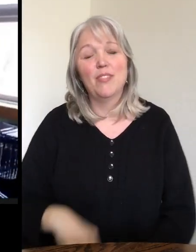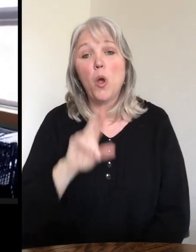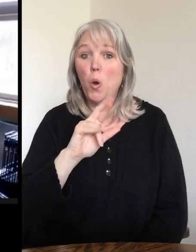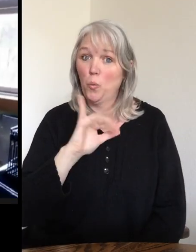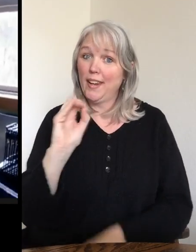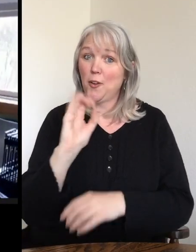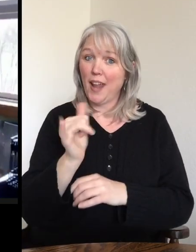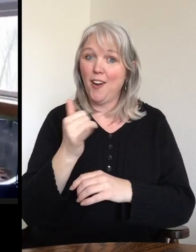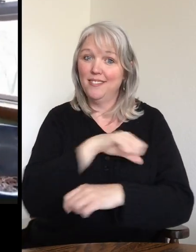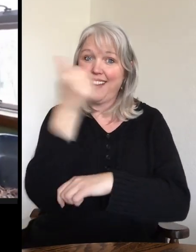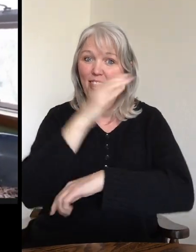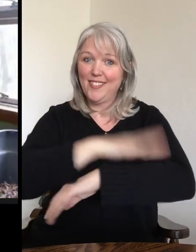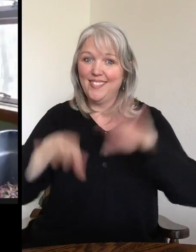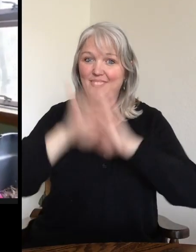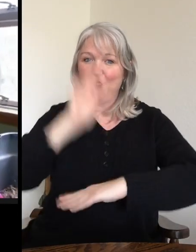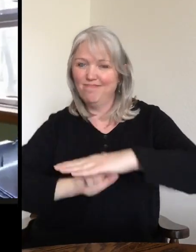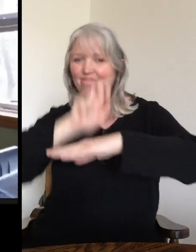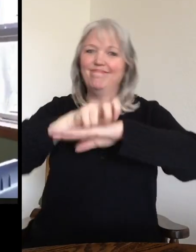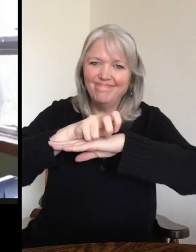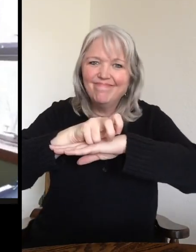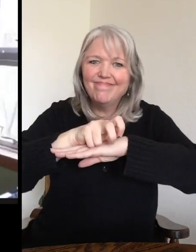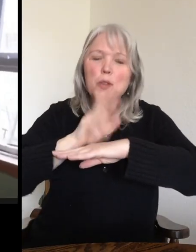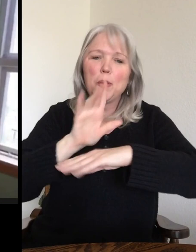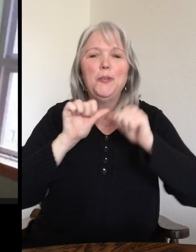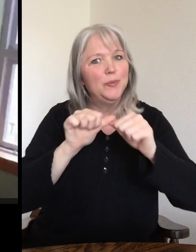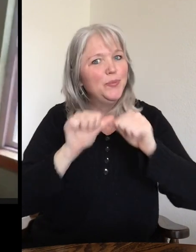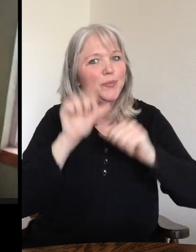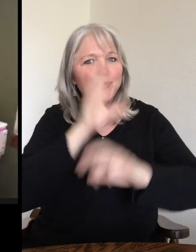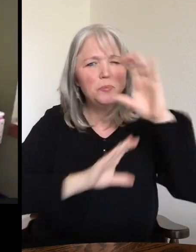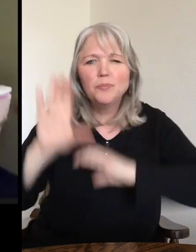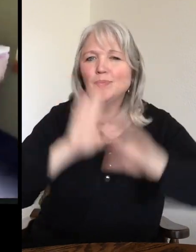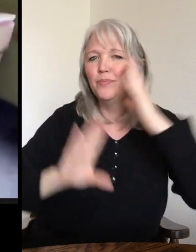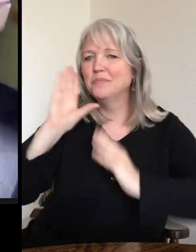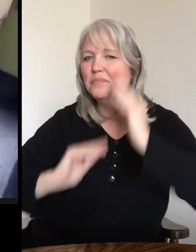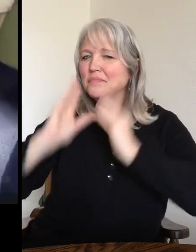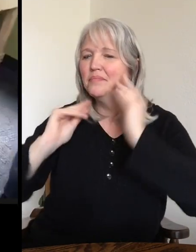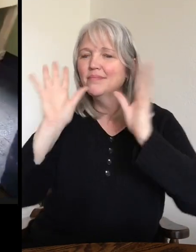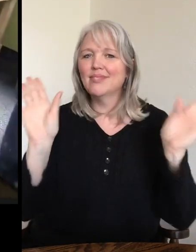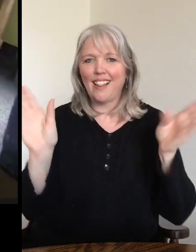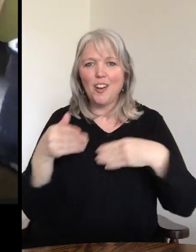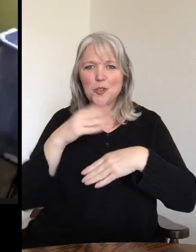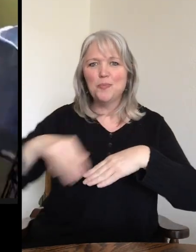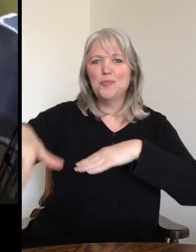Rico's getting up on another table now. And he's going to continue exploring his classroom playground.